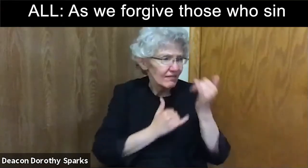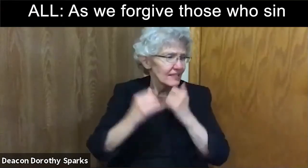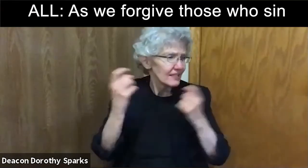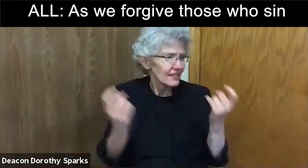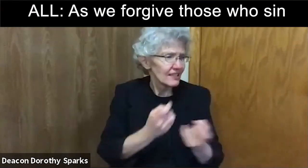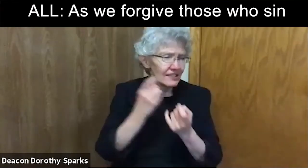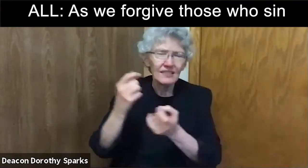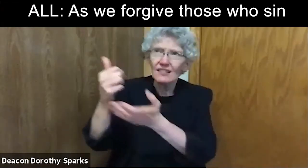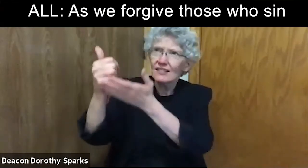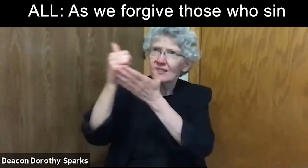trespass against them